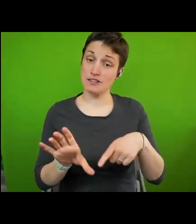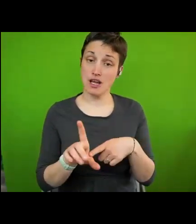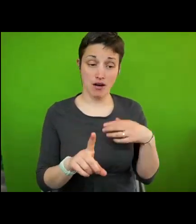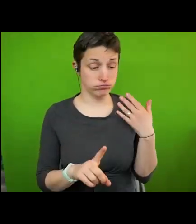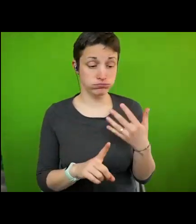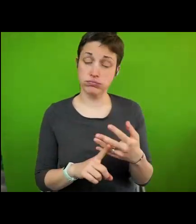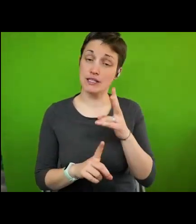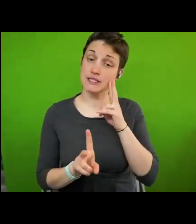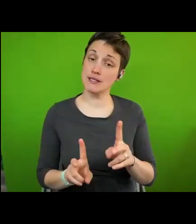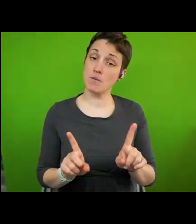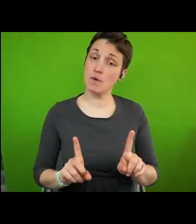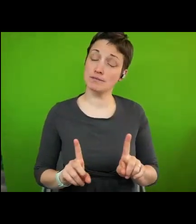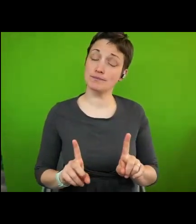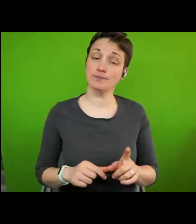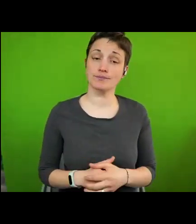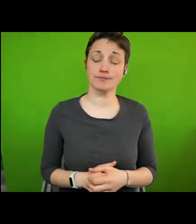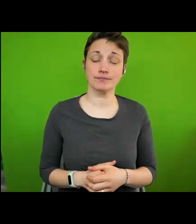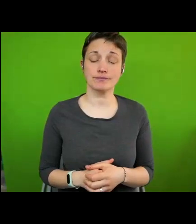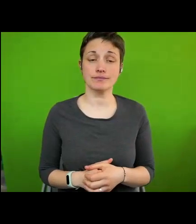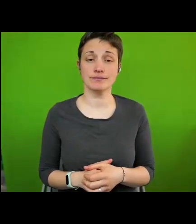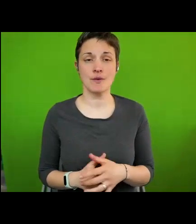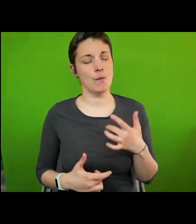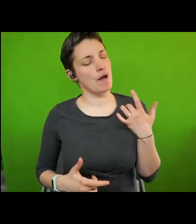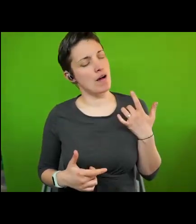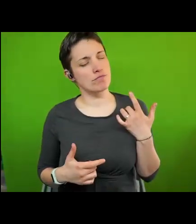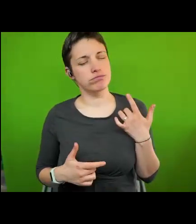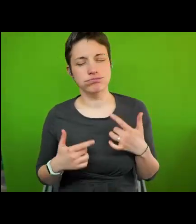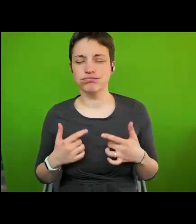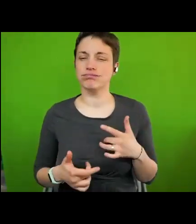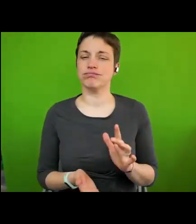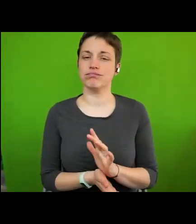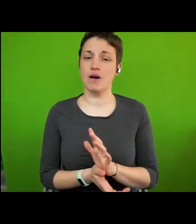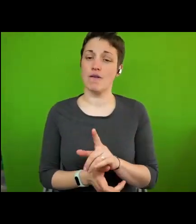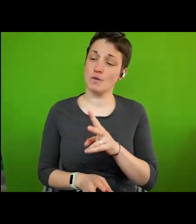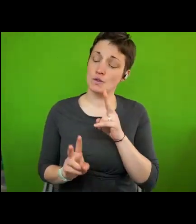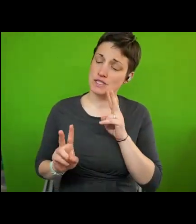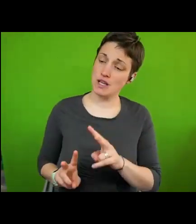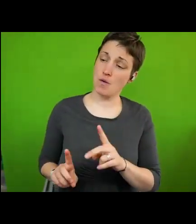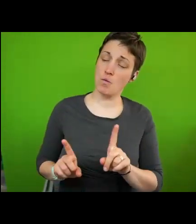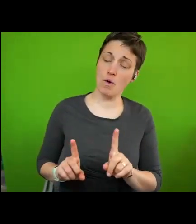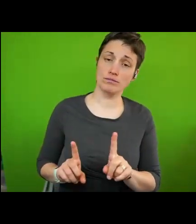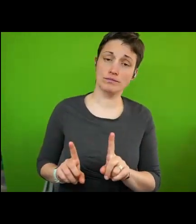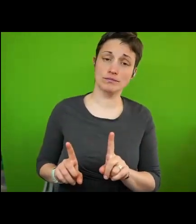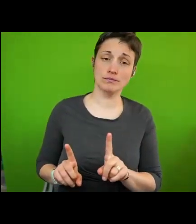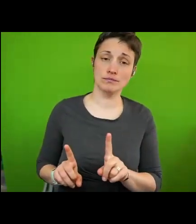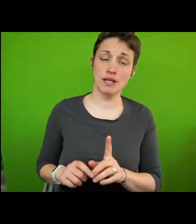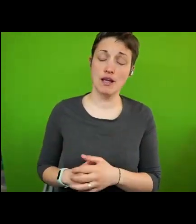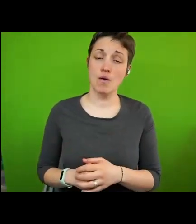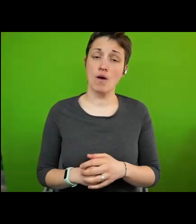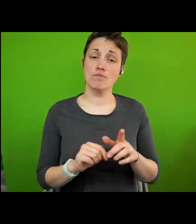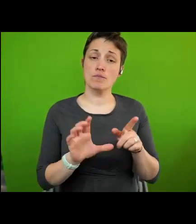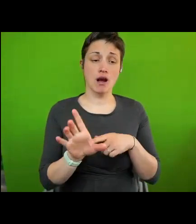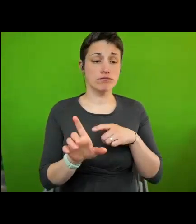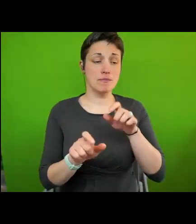we're pleased to mark the continued fall of young people, those aged 16 and